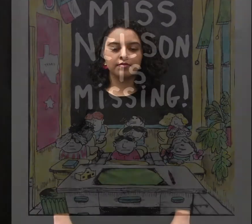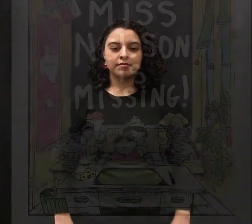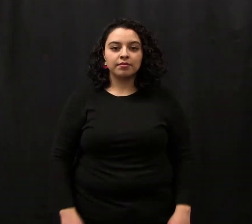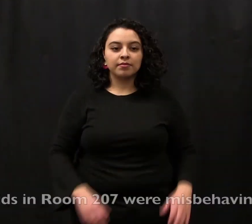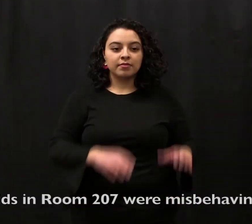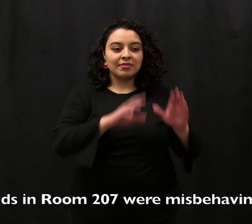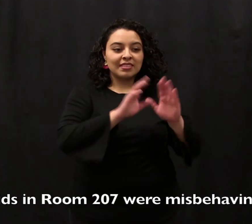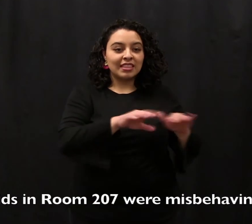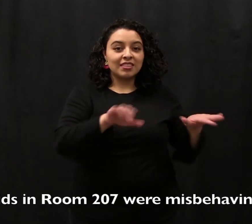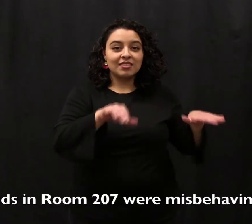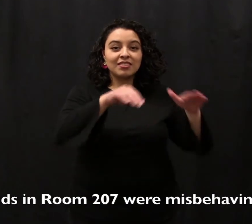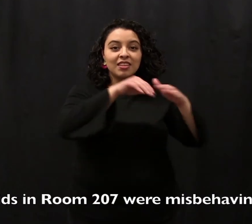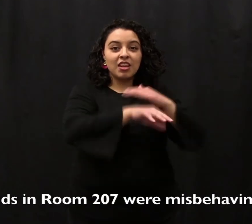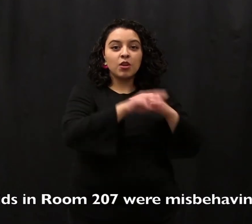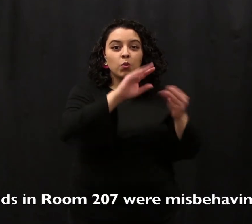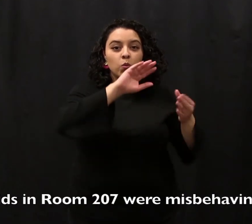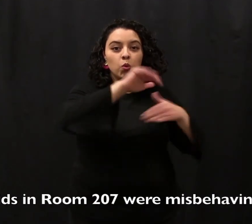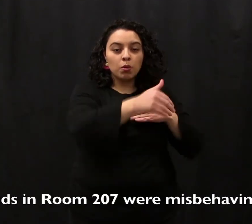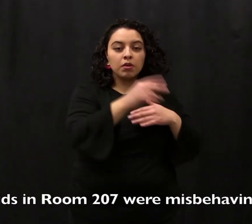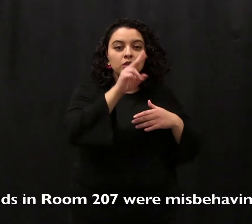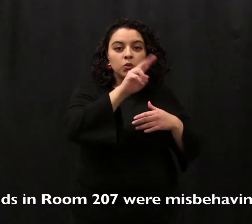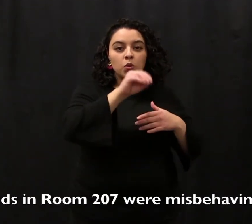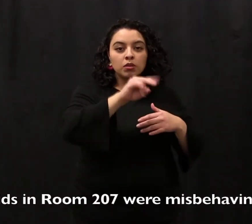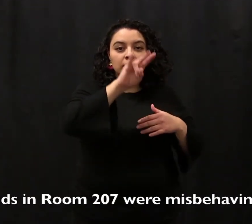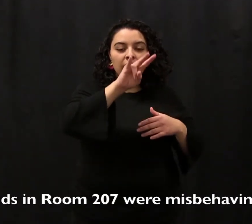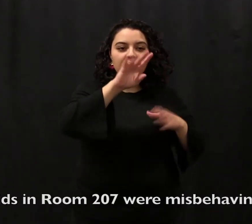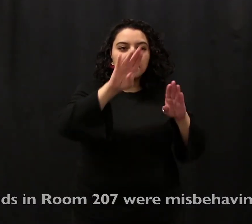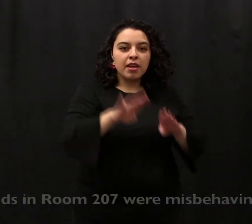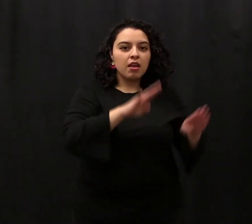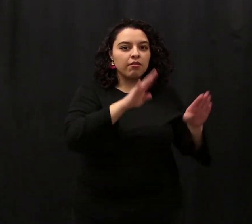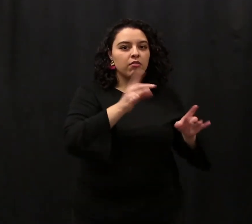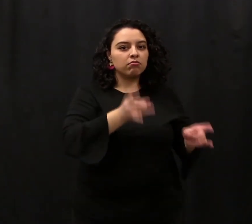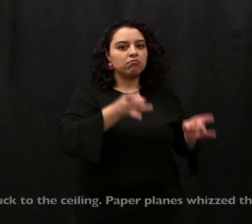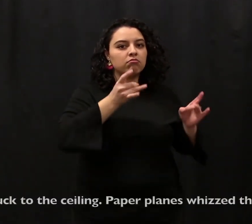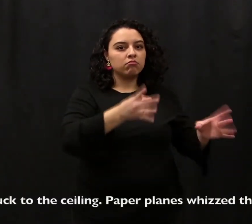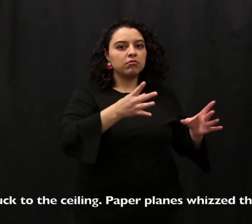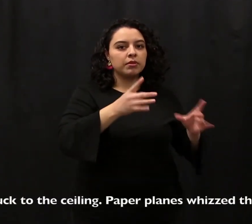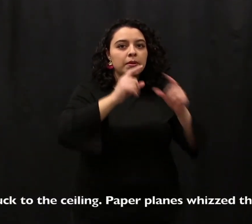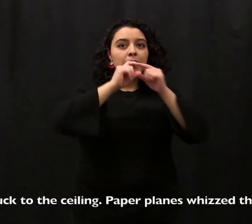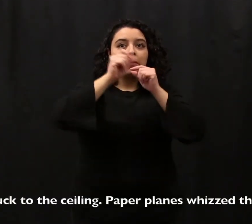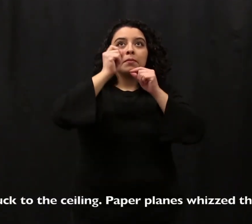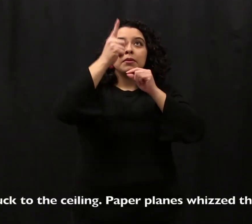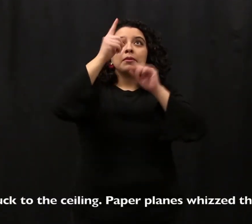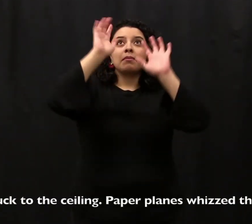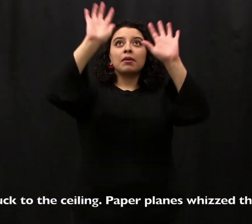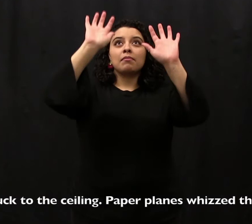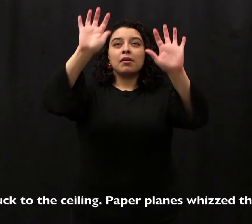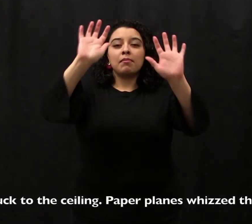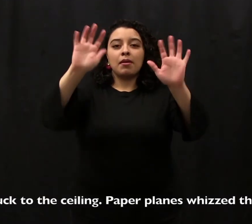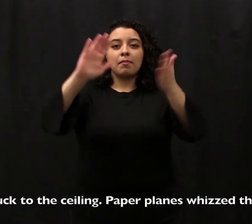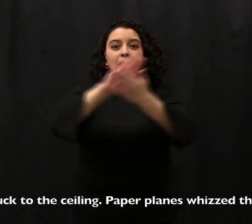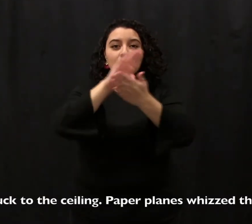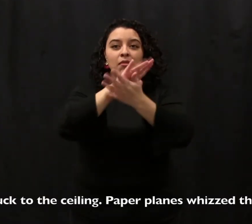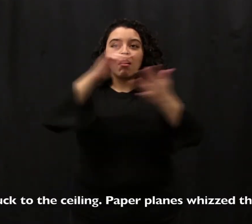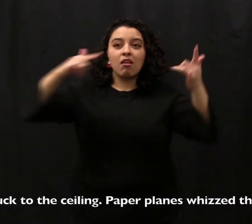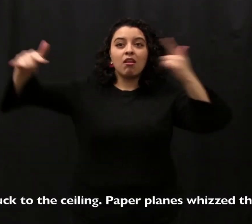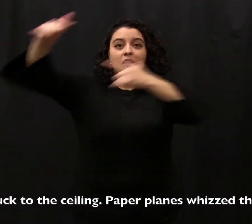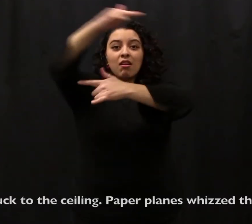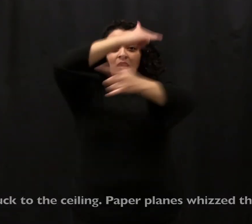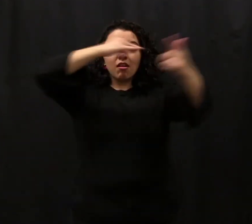The kids in room 207 were misbehaving again. Spitballs stuck to the ceiling. Paper plates whizzed through air.